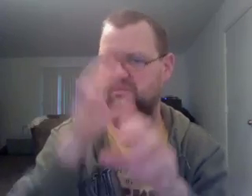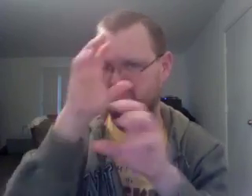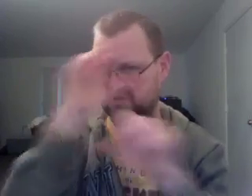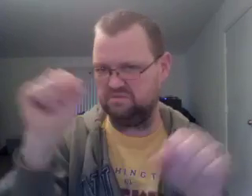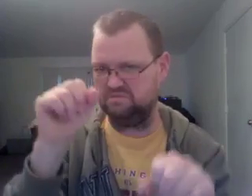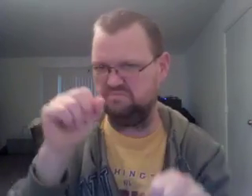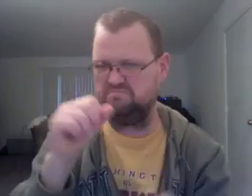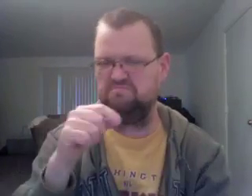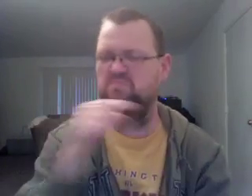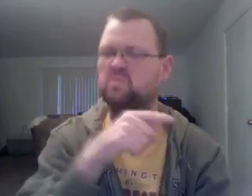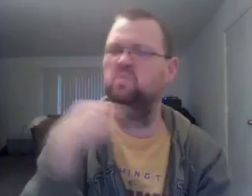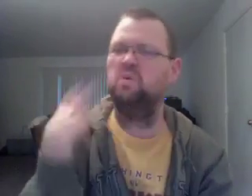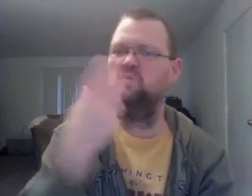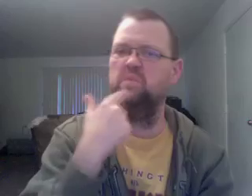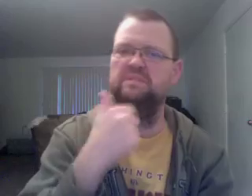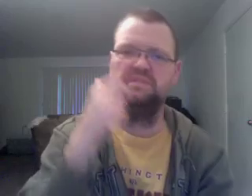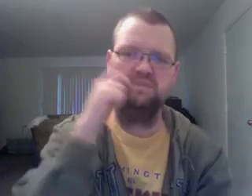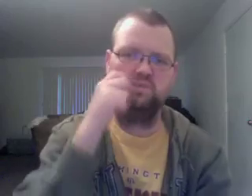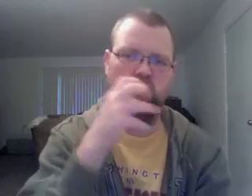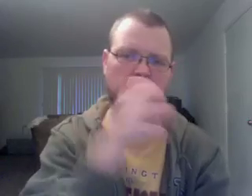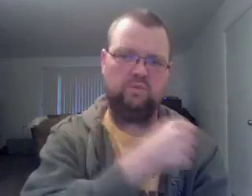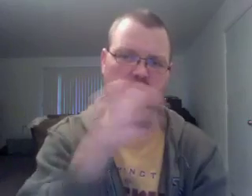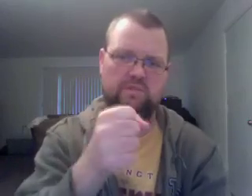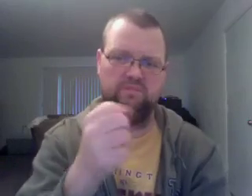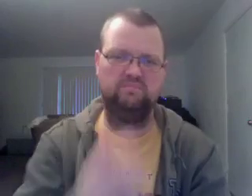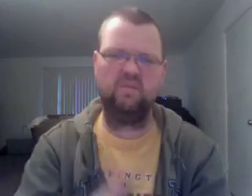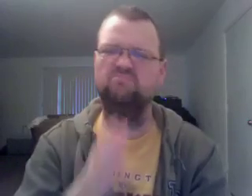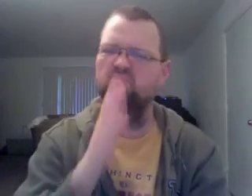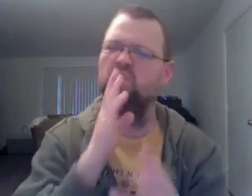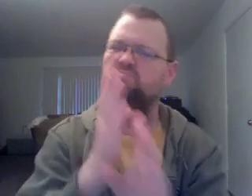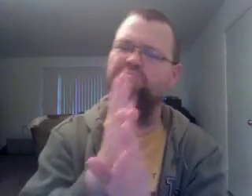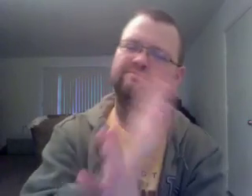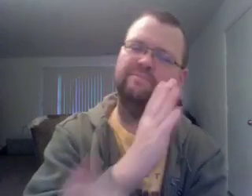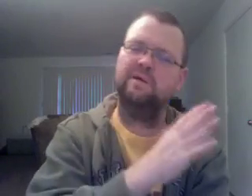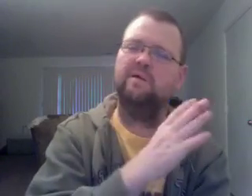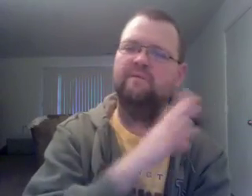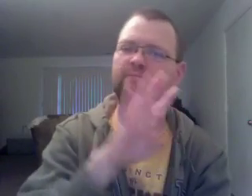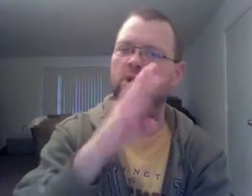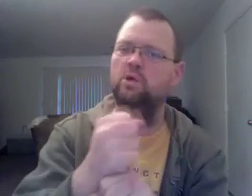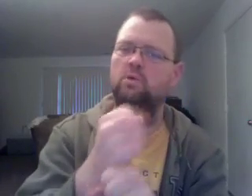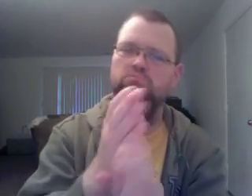36th position and running up as high as 7th. Now back to 13th against Manson.